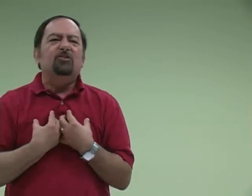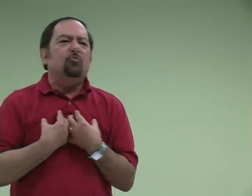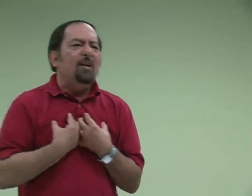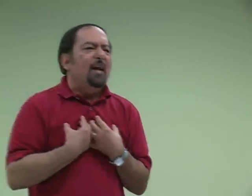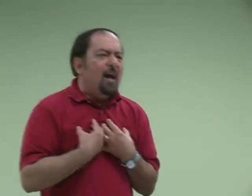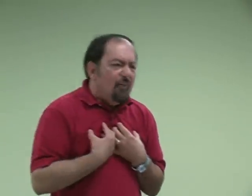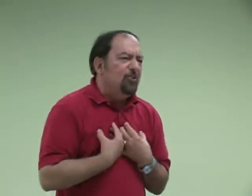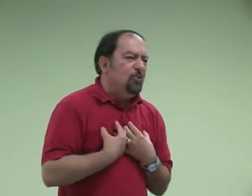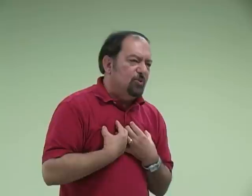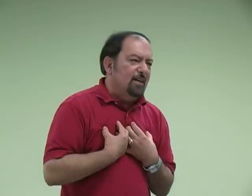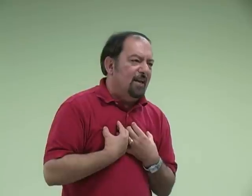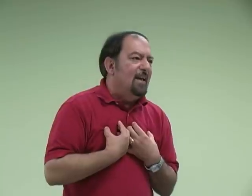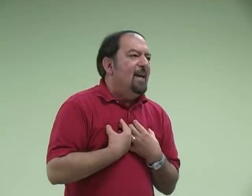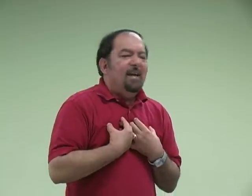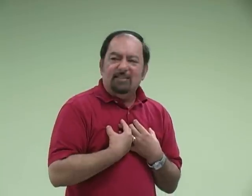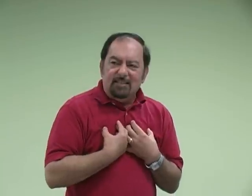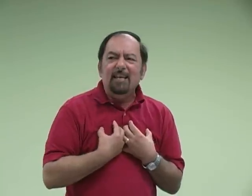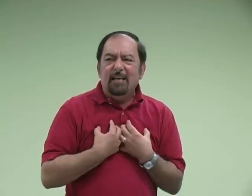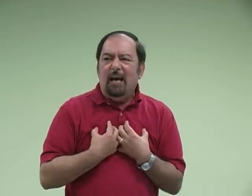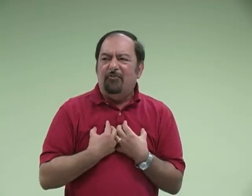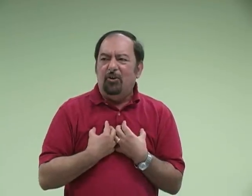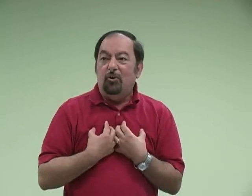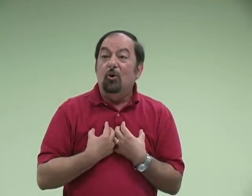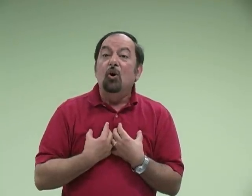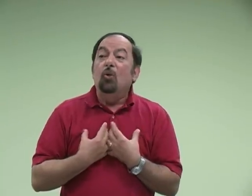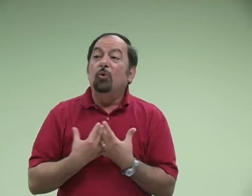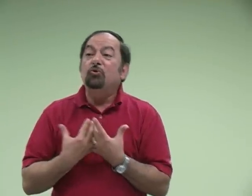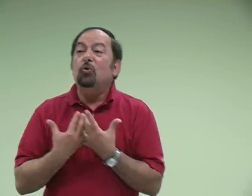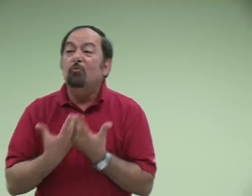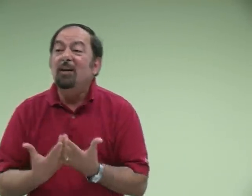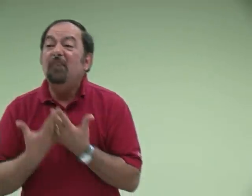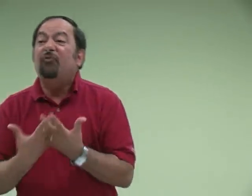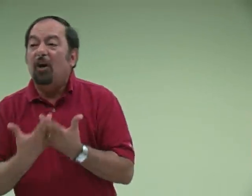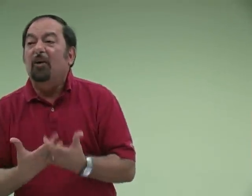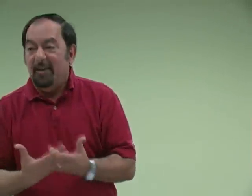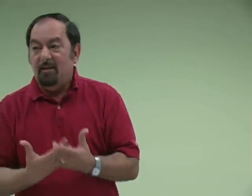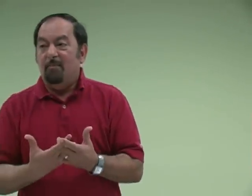is really after you today. He's seeking after you. Would you really follow Him?